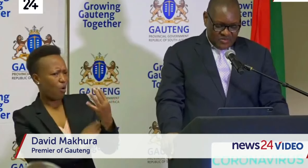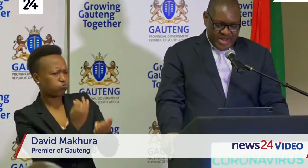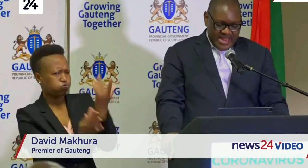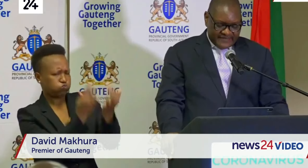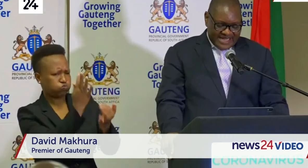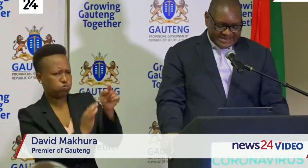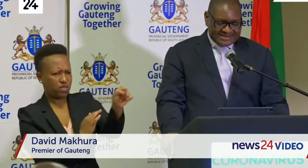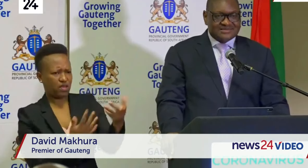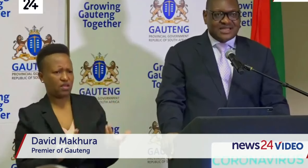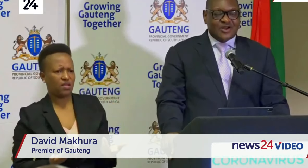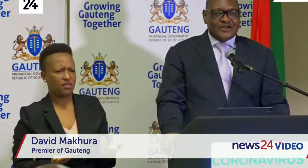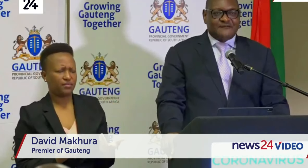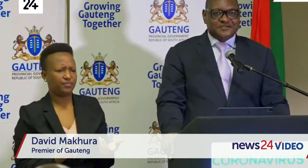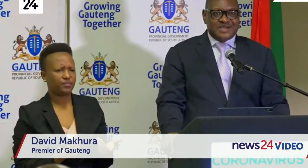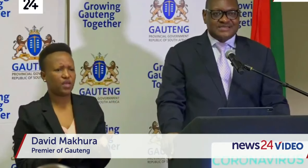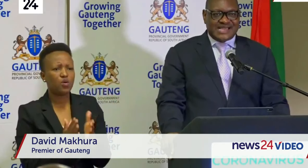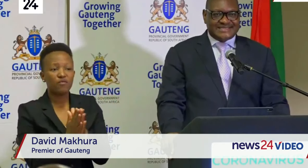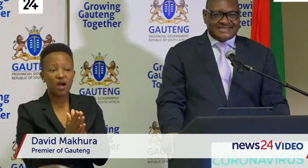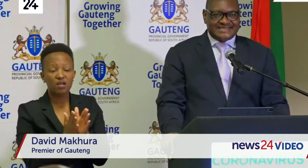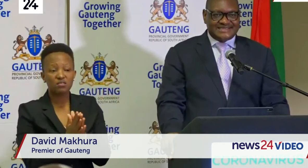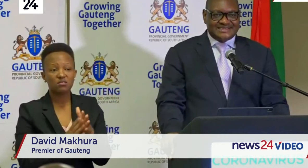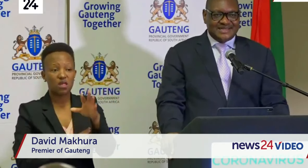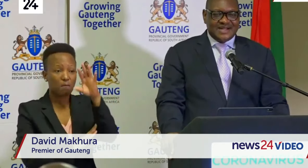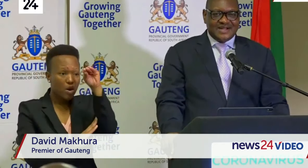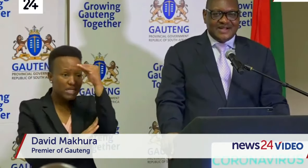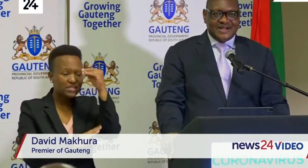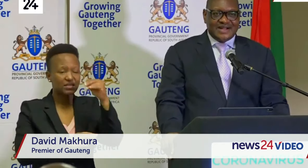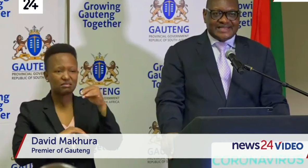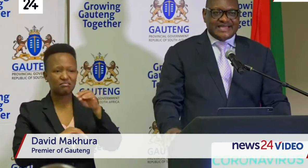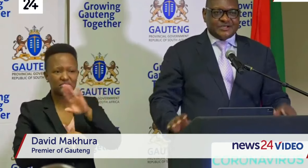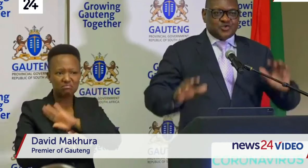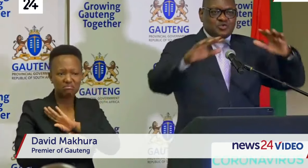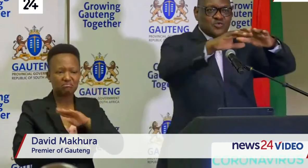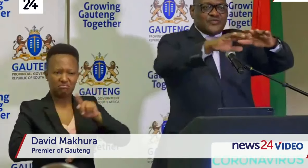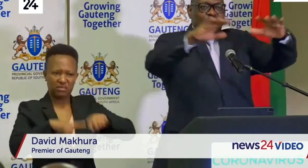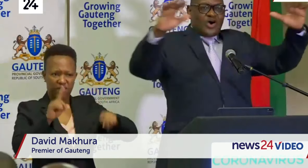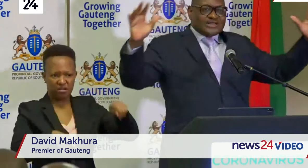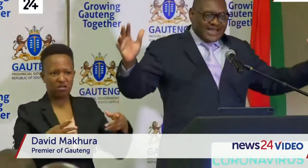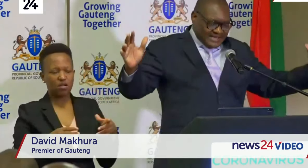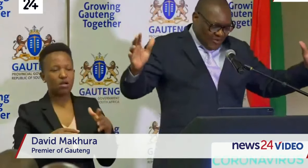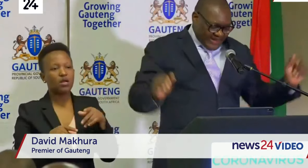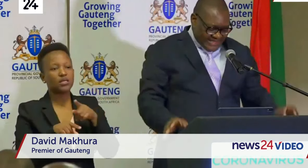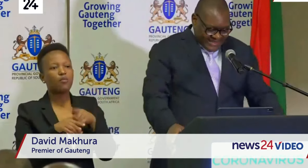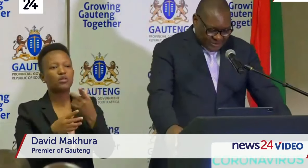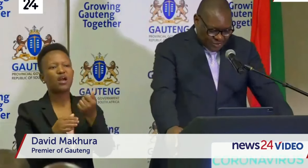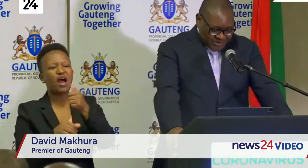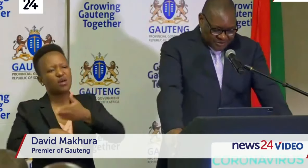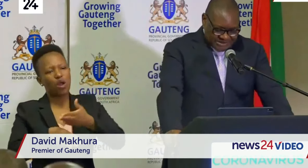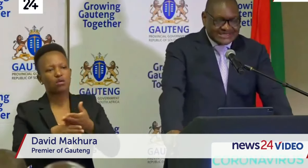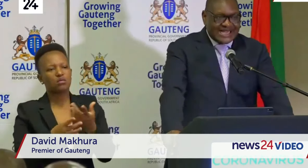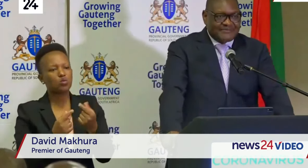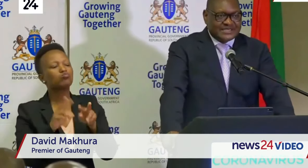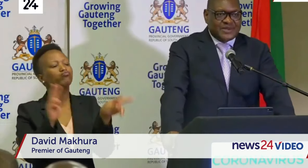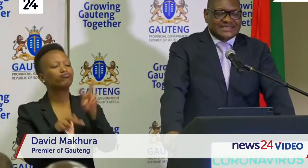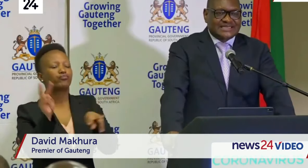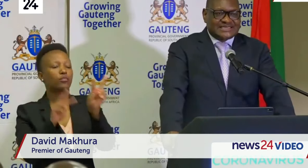We have asked the law enforcement agencies, as they do all the other work that they are doing to